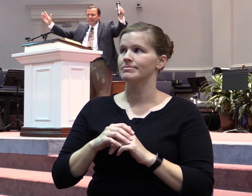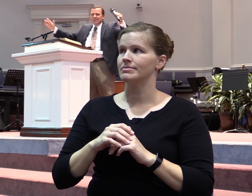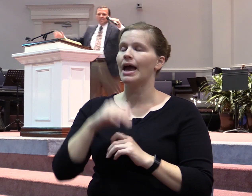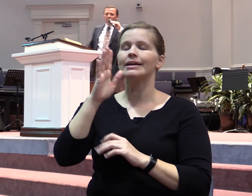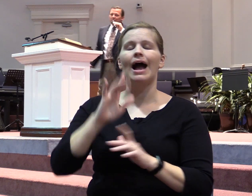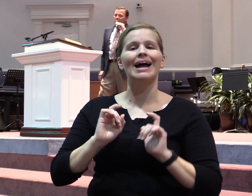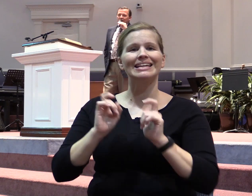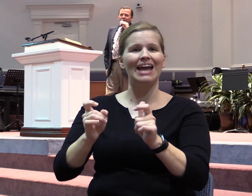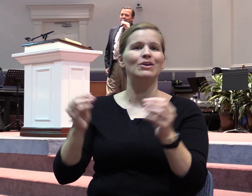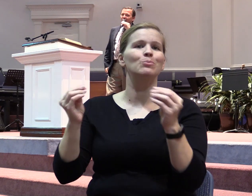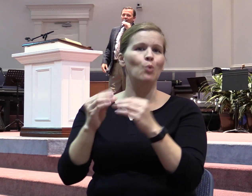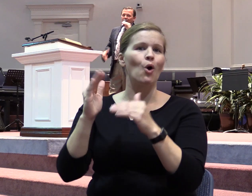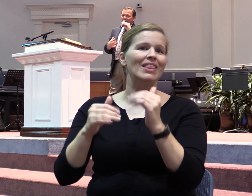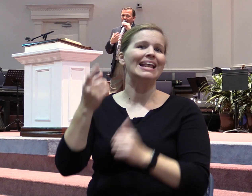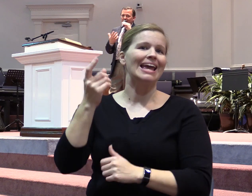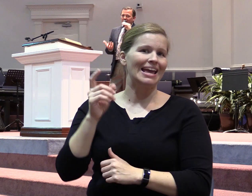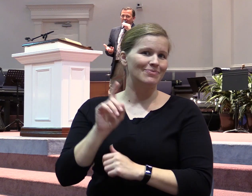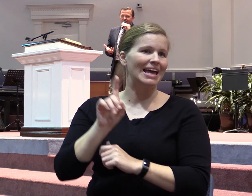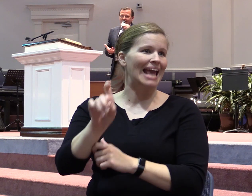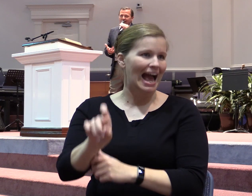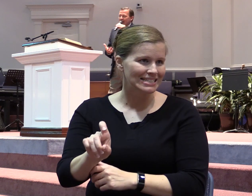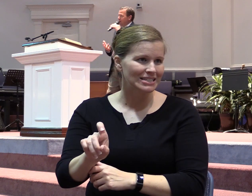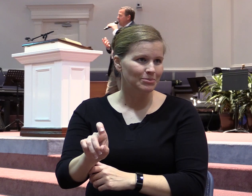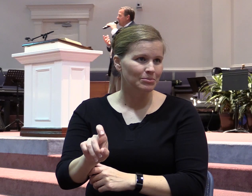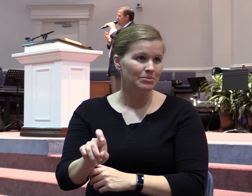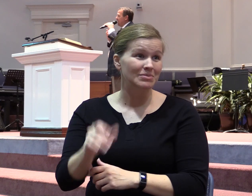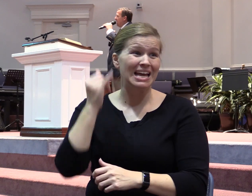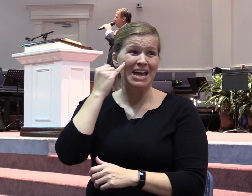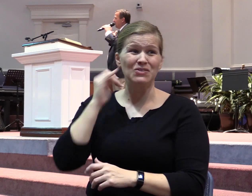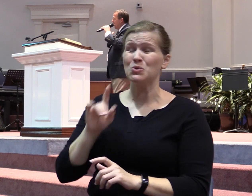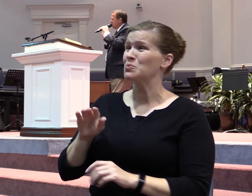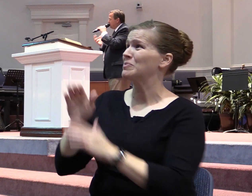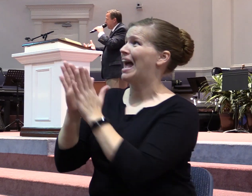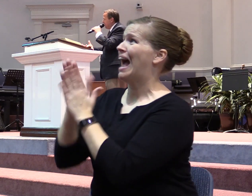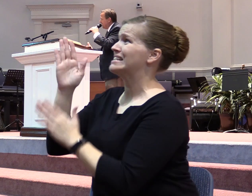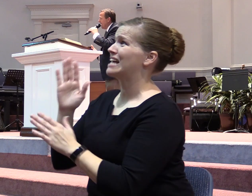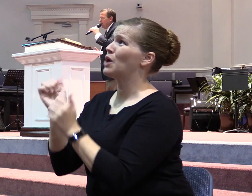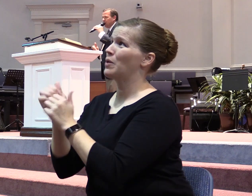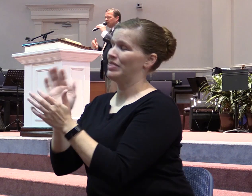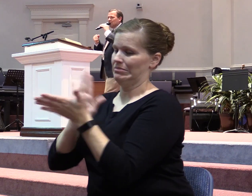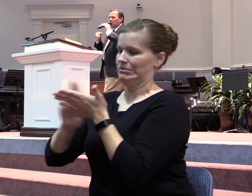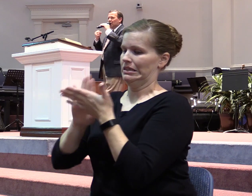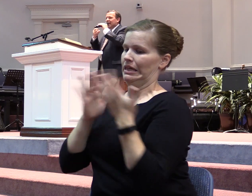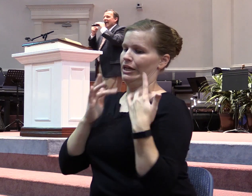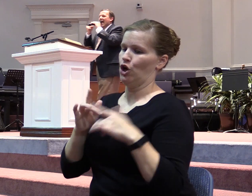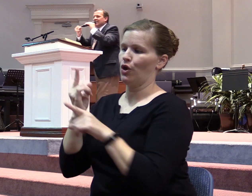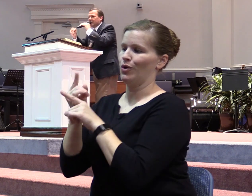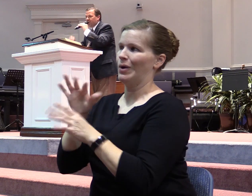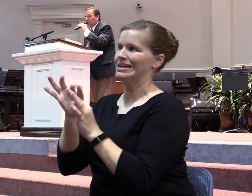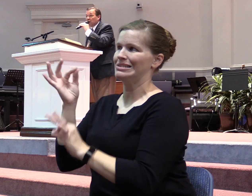See, when you come to God with a clean heart, and when you come to God with the right spirit, and when you start really asking for what